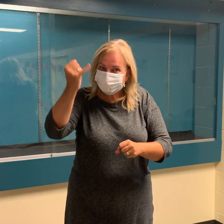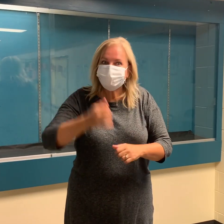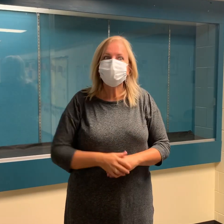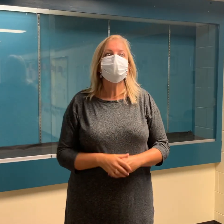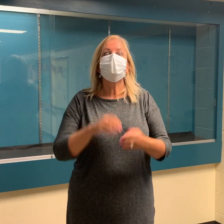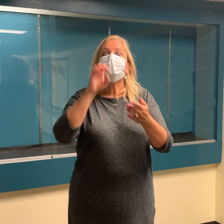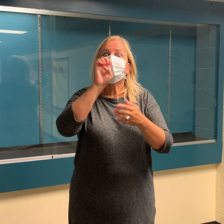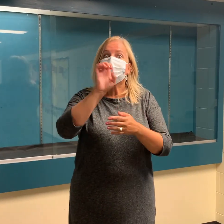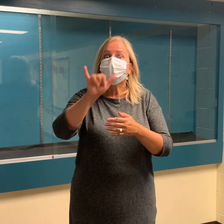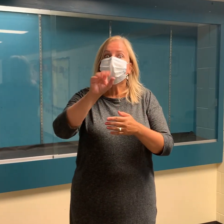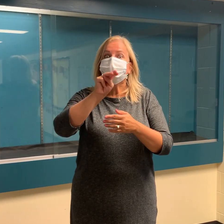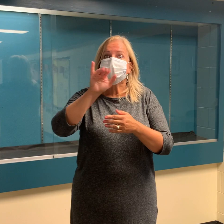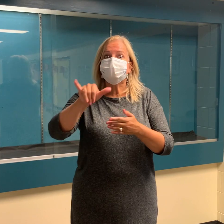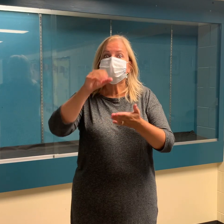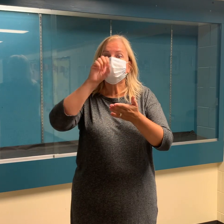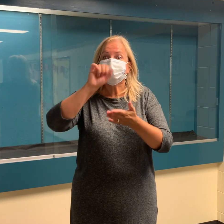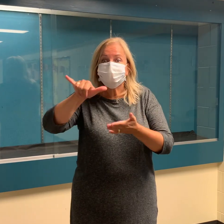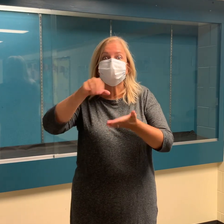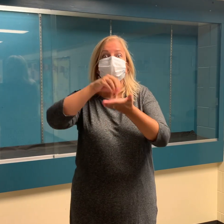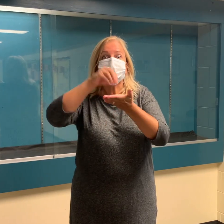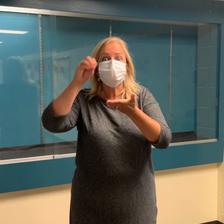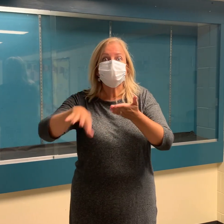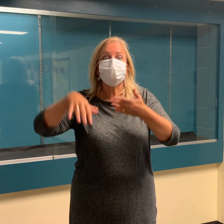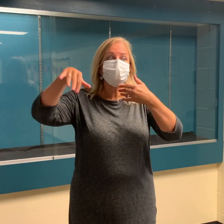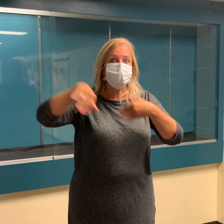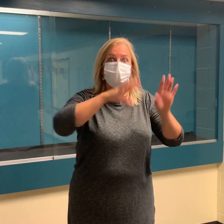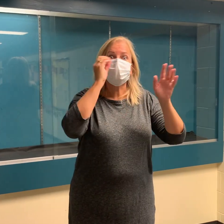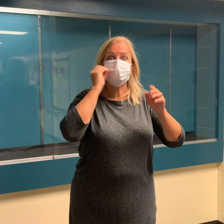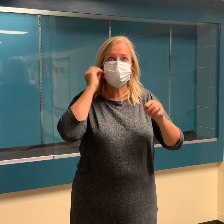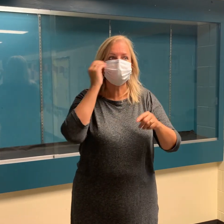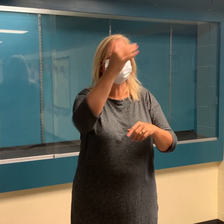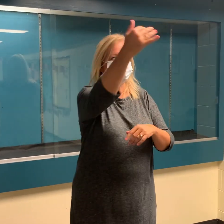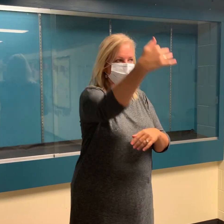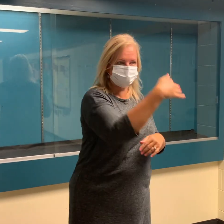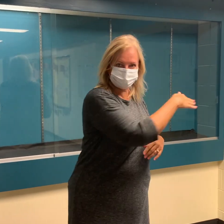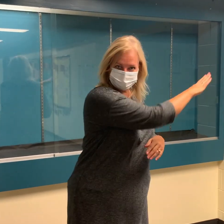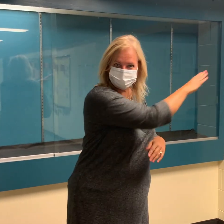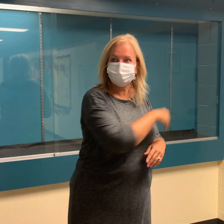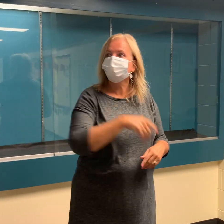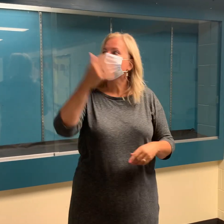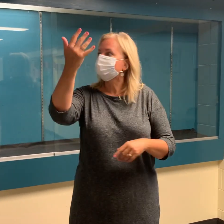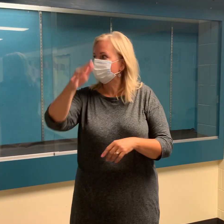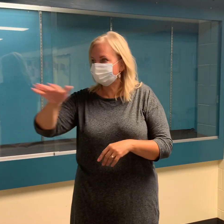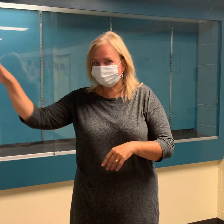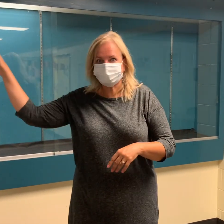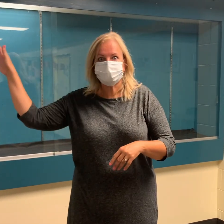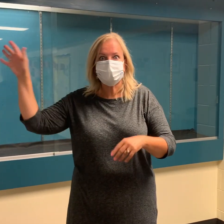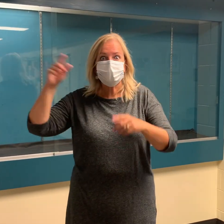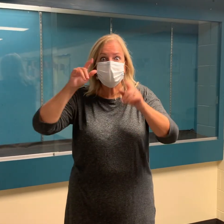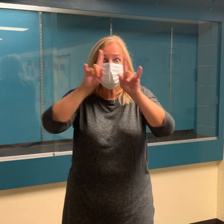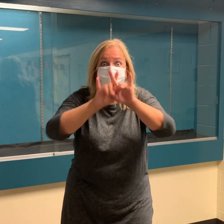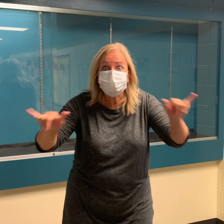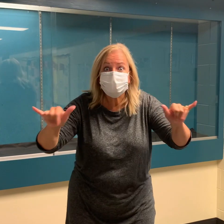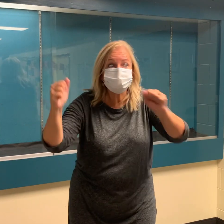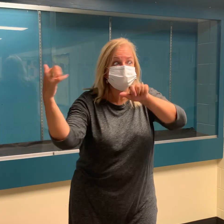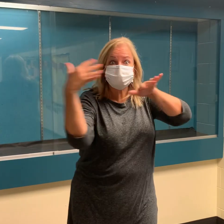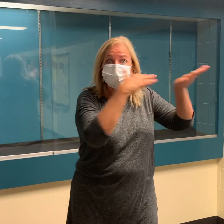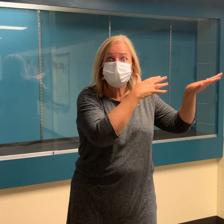I hope this tour helped you understand the different rules we have set up here. When the students are ready to leave to the bus, they must leave in their respective